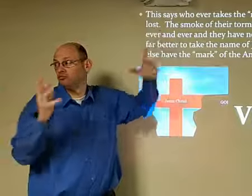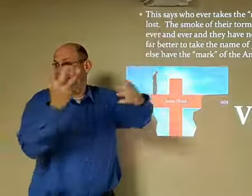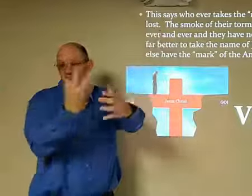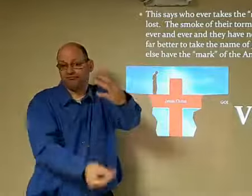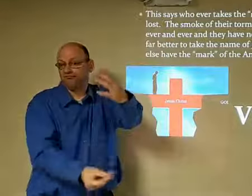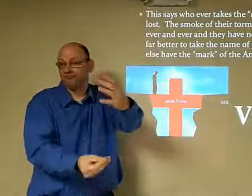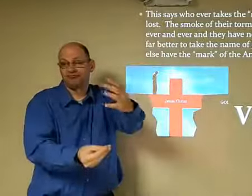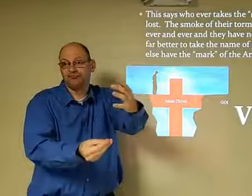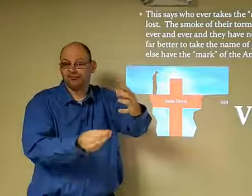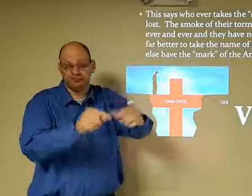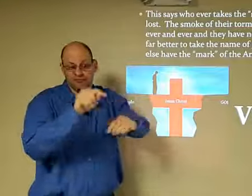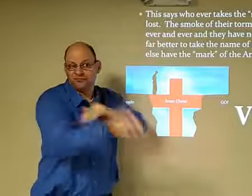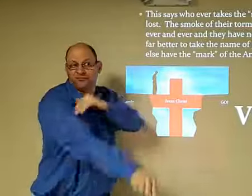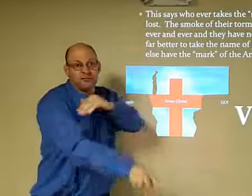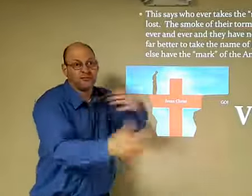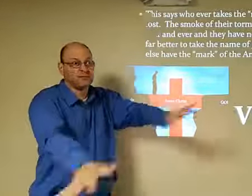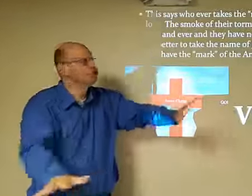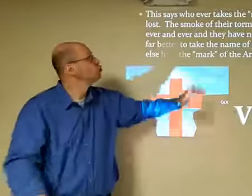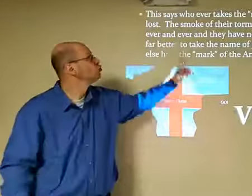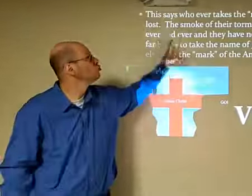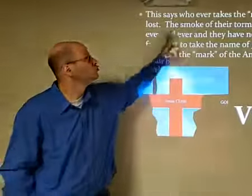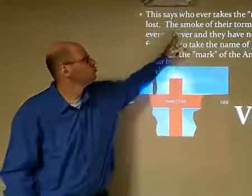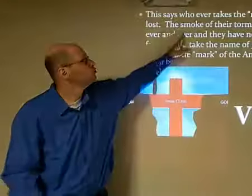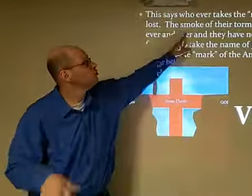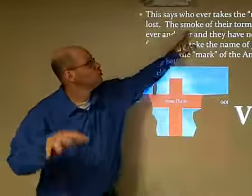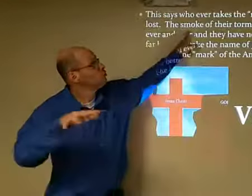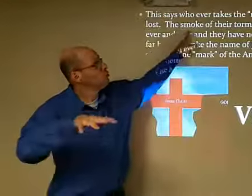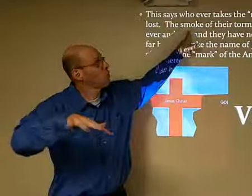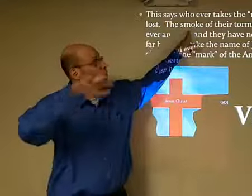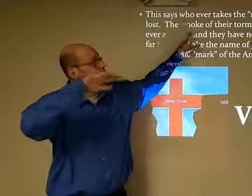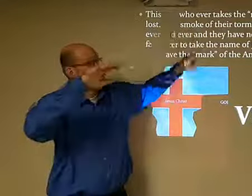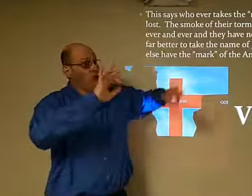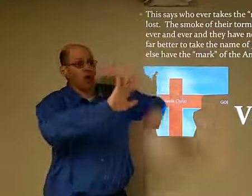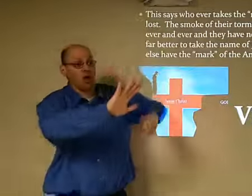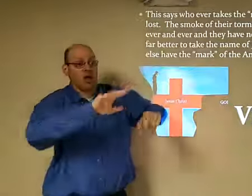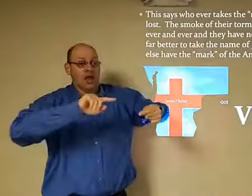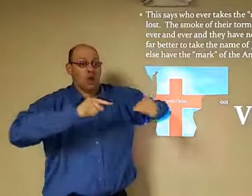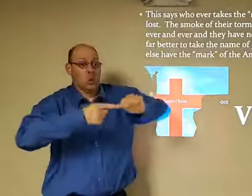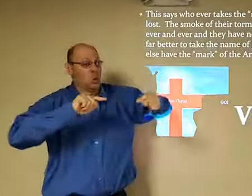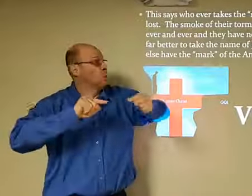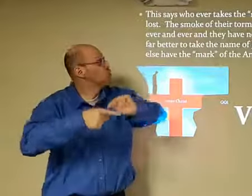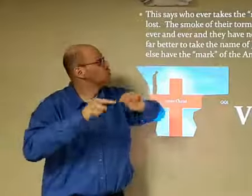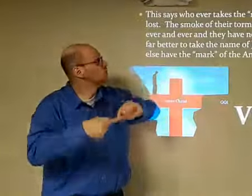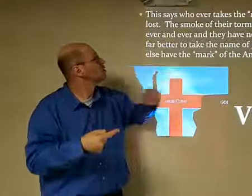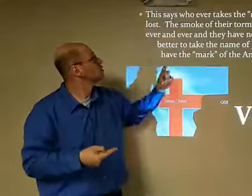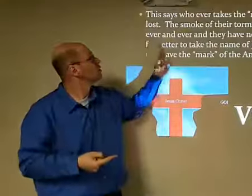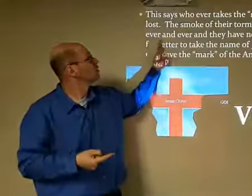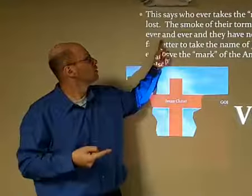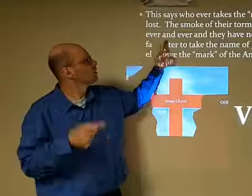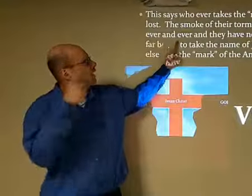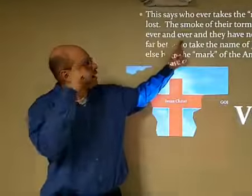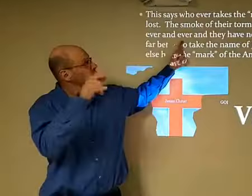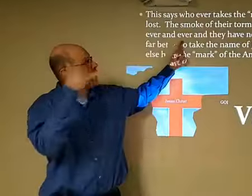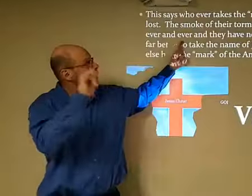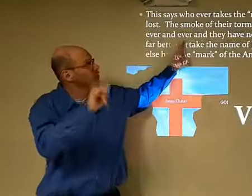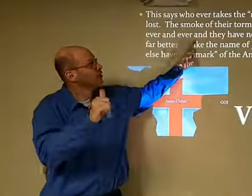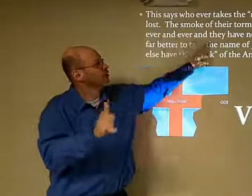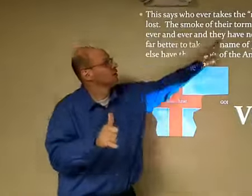eternally be lost the smoke of their torment will ascend